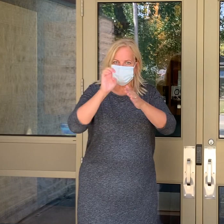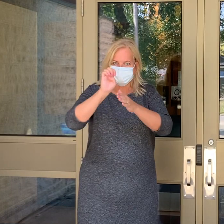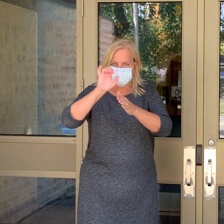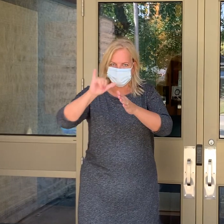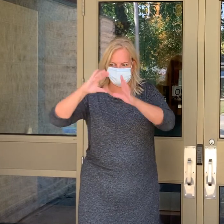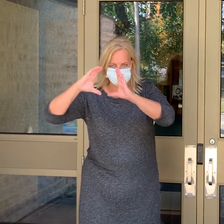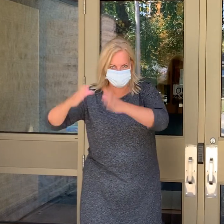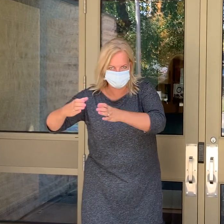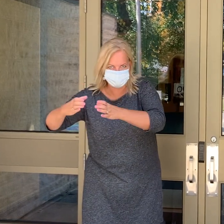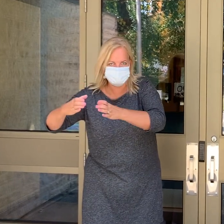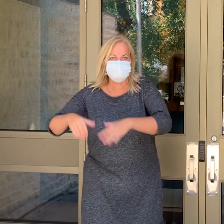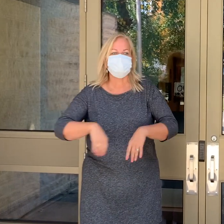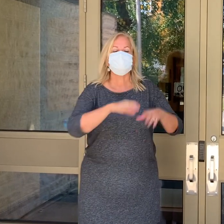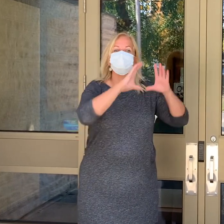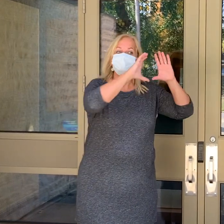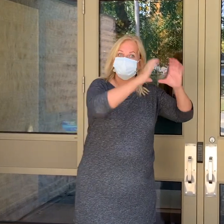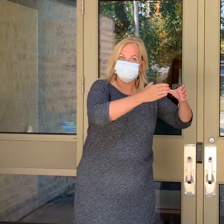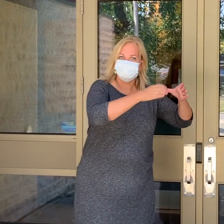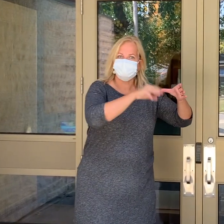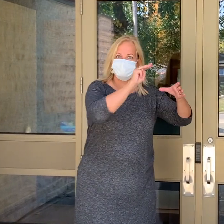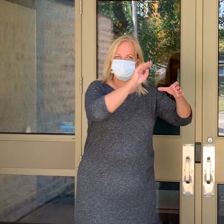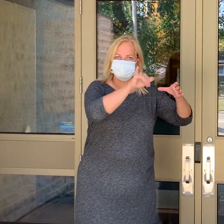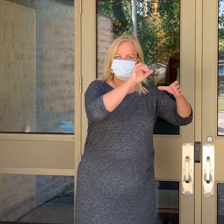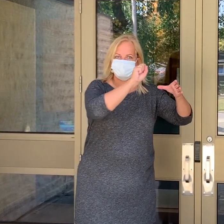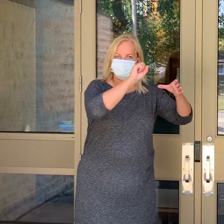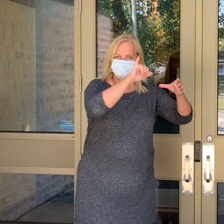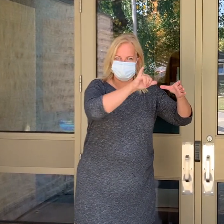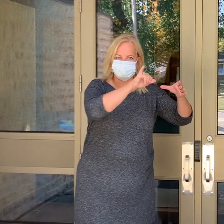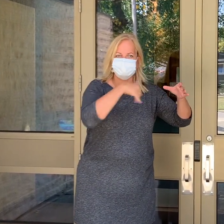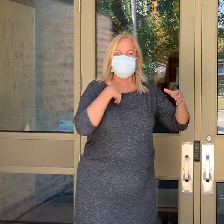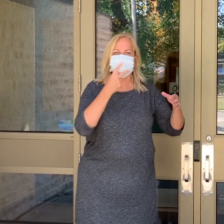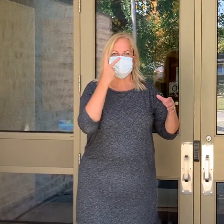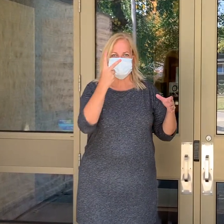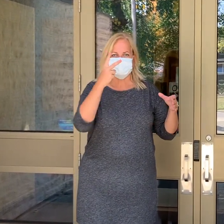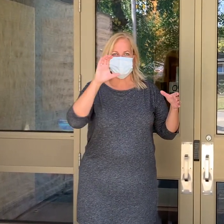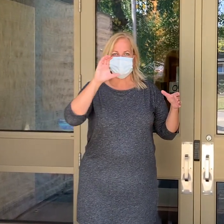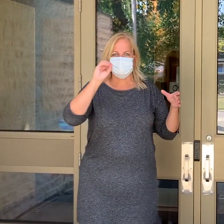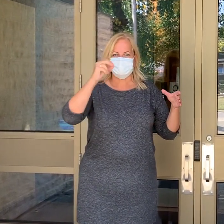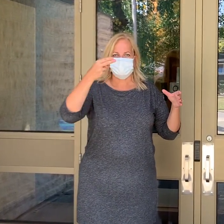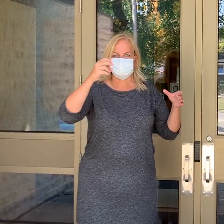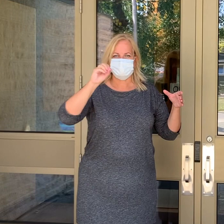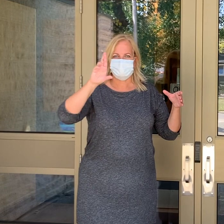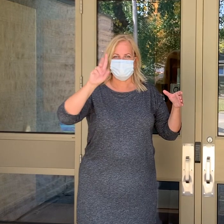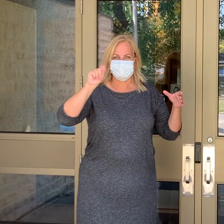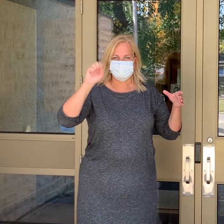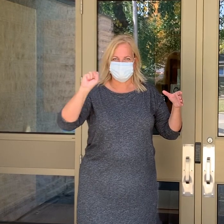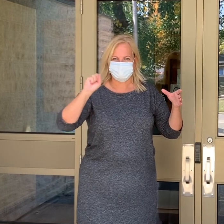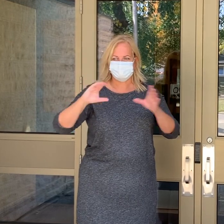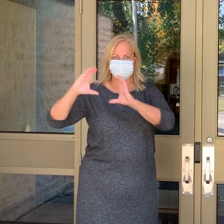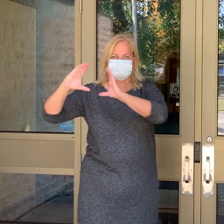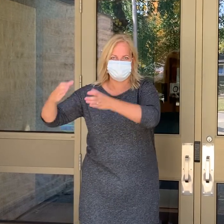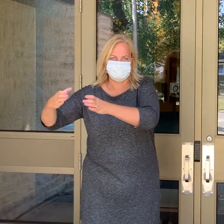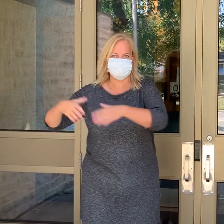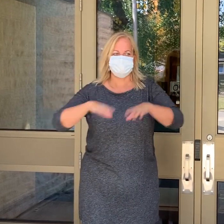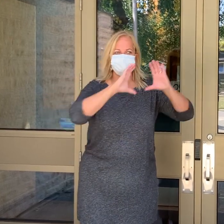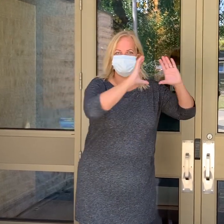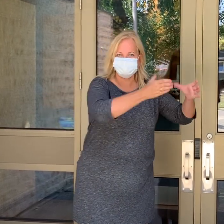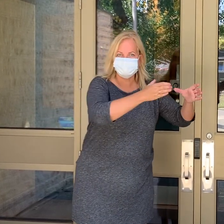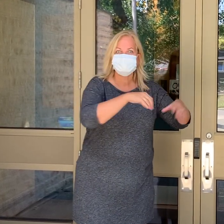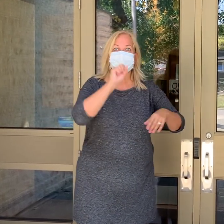of. We're going to have two groups. One is early years and one is middle years and senior years. They're called cohorts, so